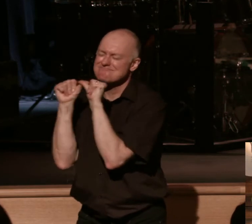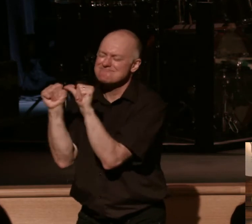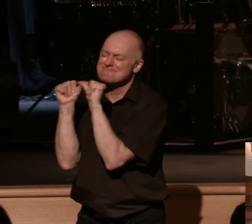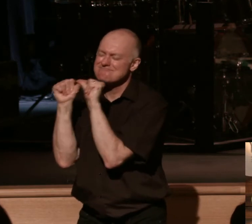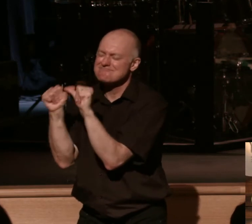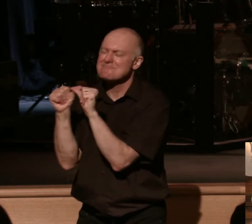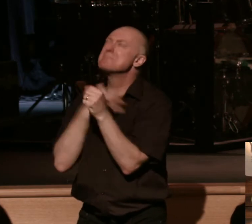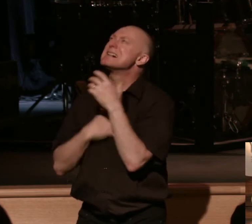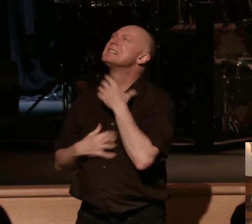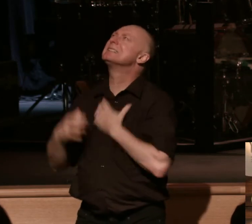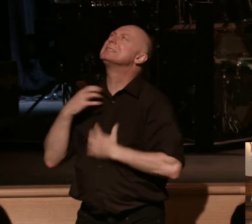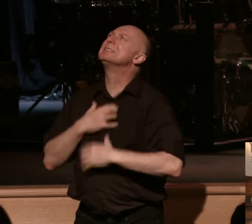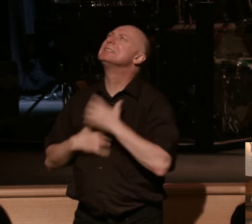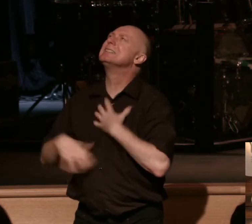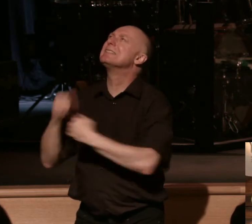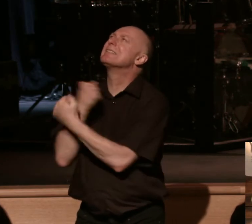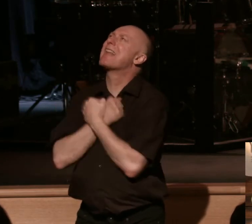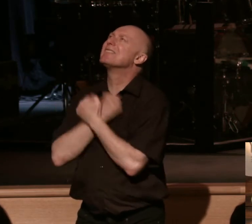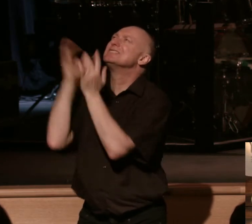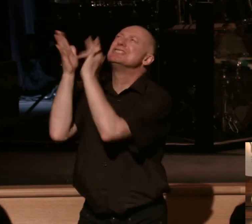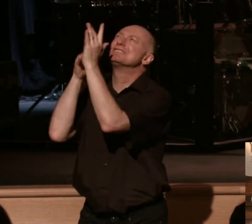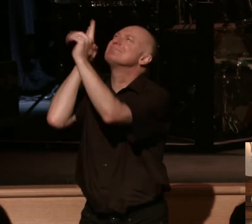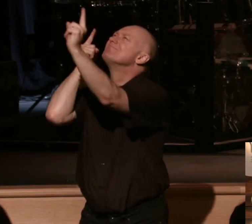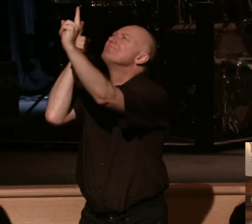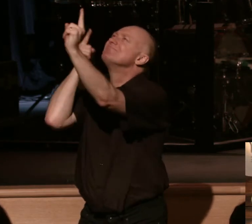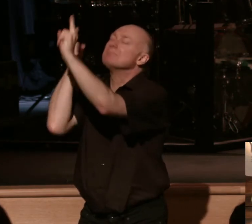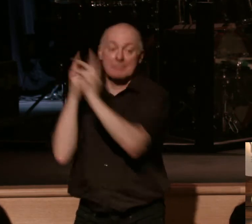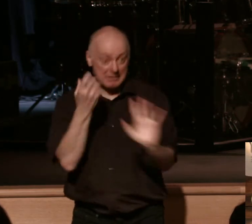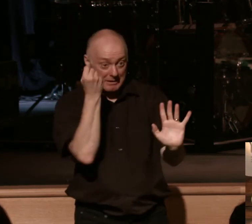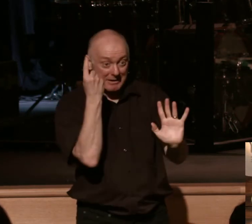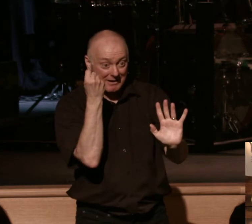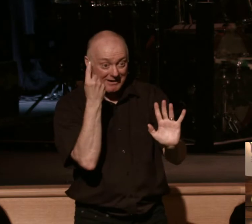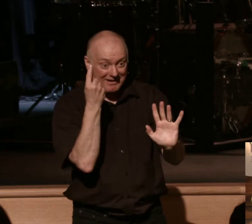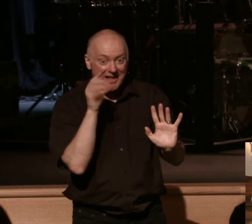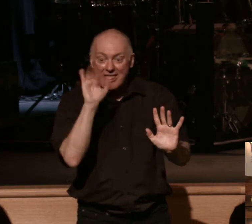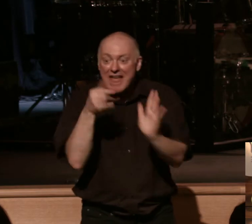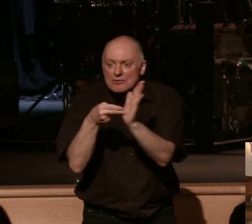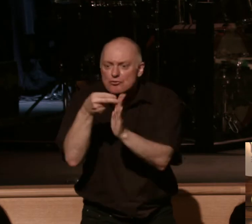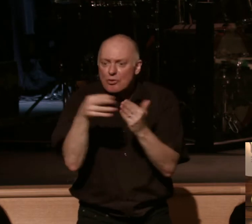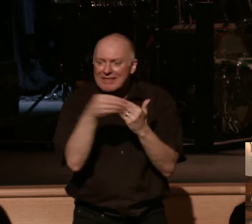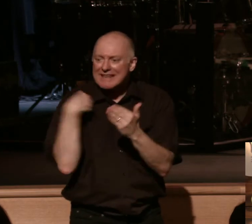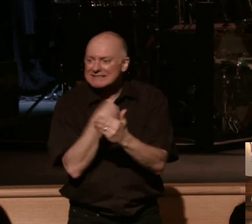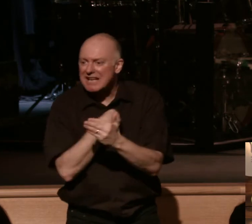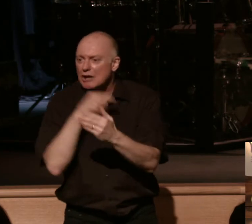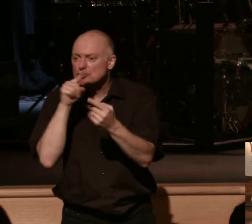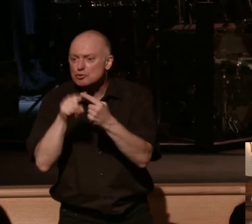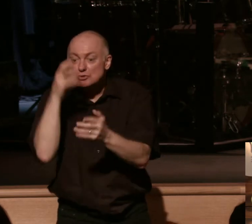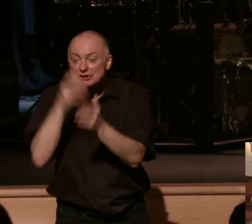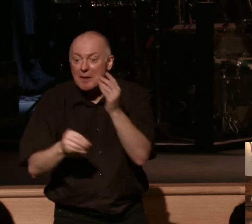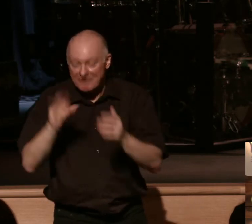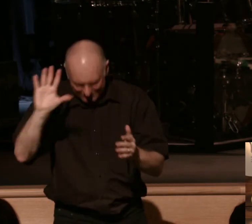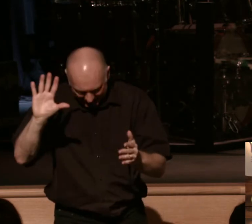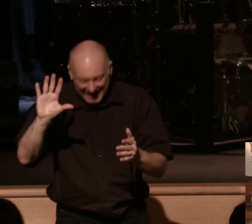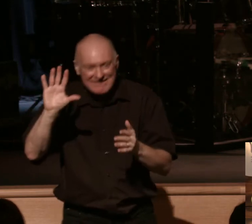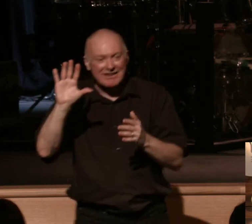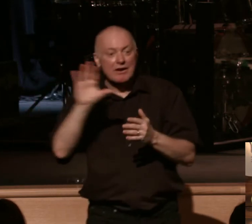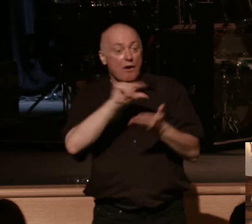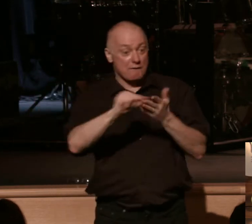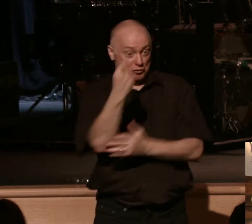passion, love, Jesus. And see, this is the truth that's leading us into chapter 5, verse 1.